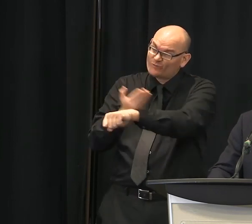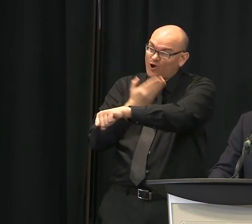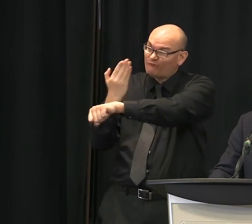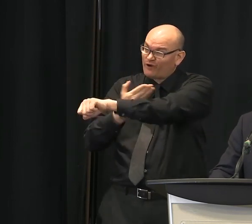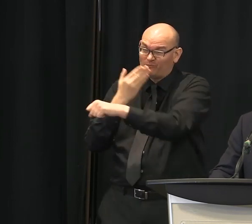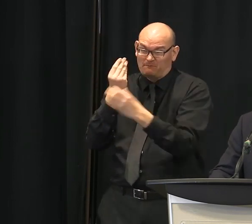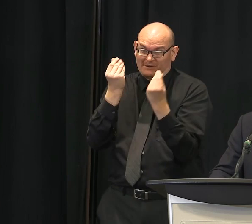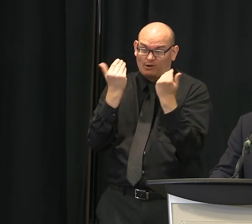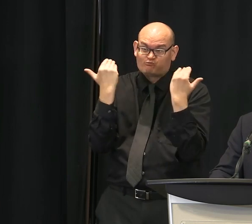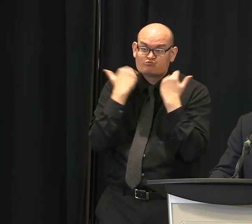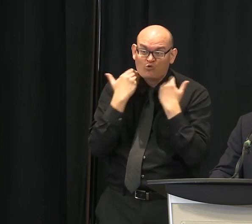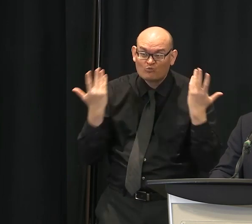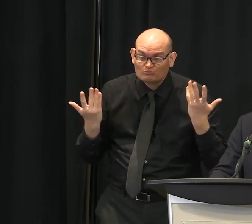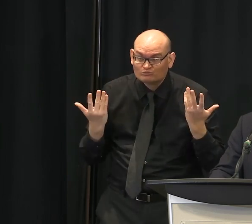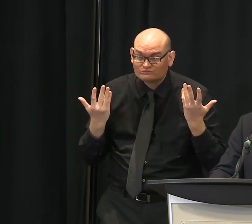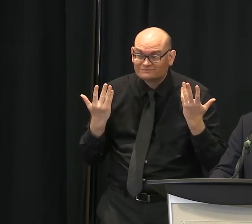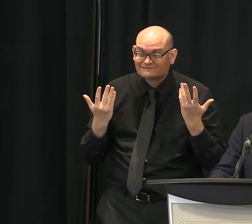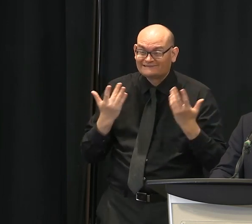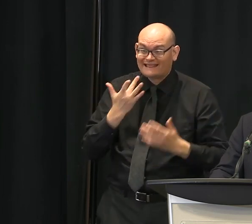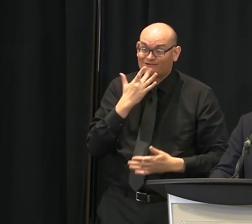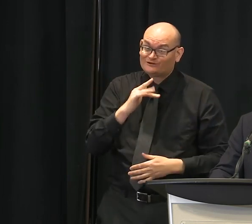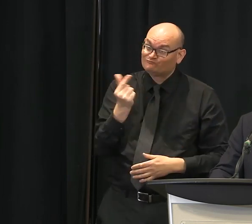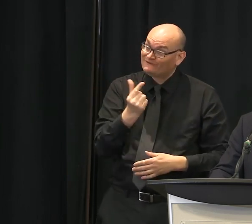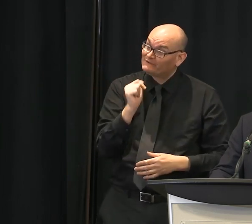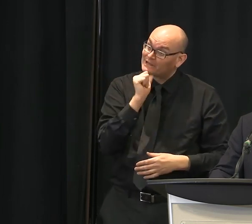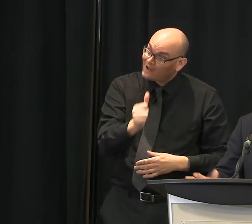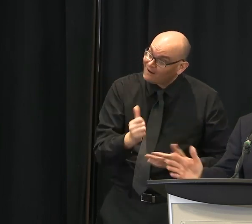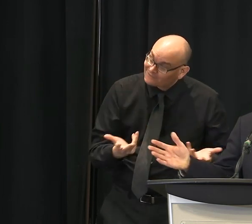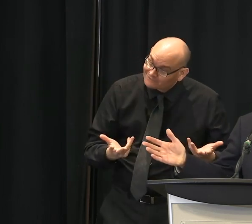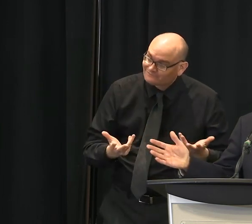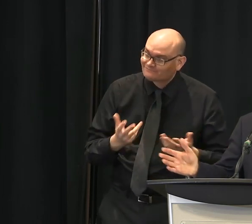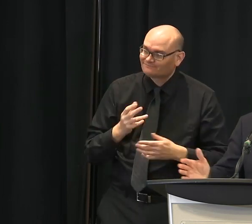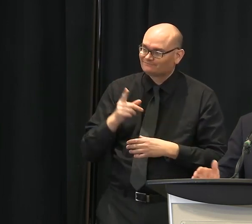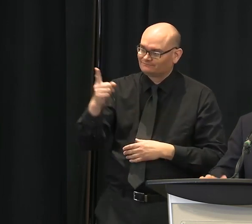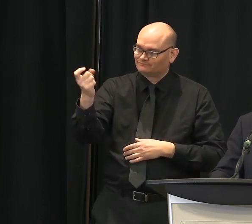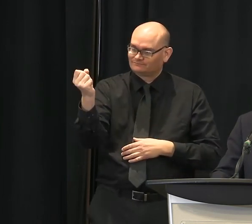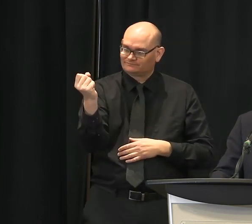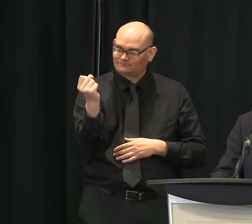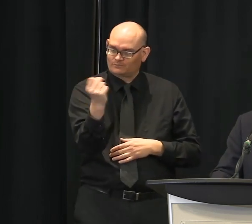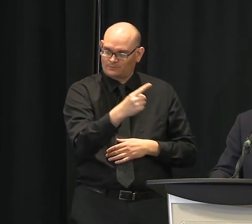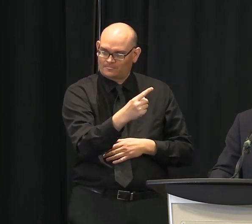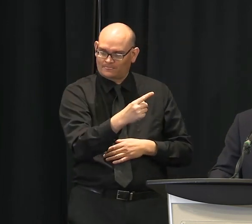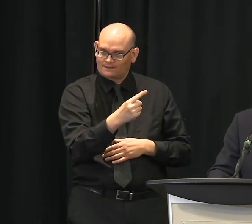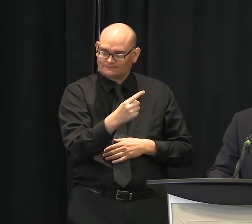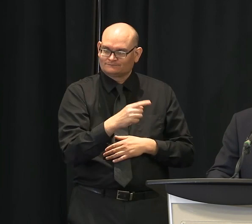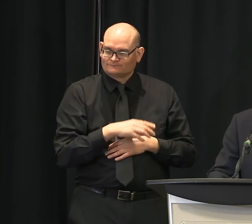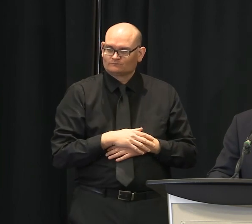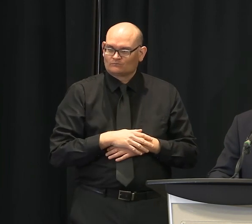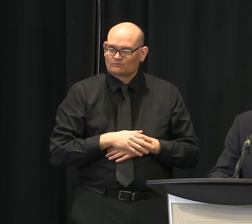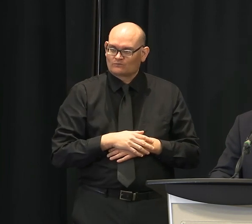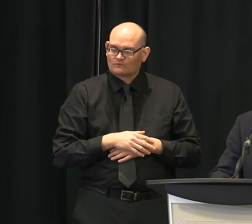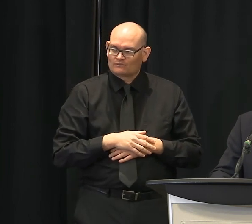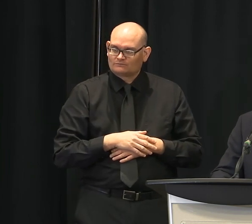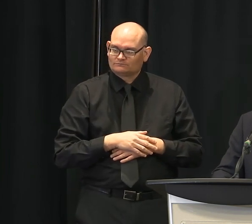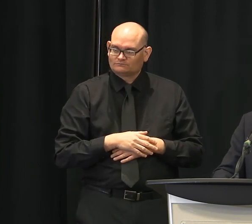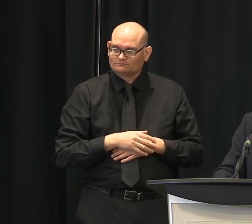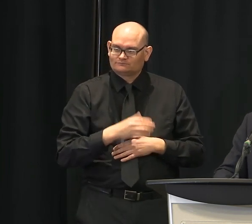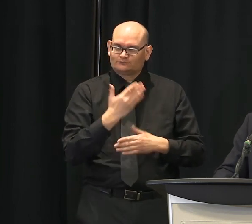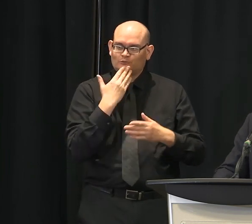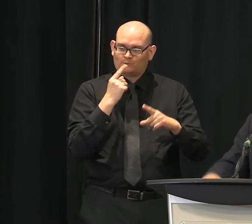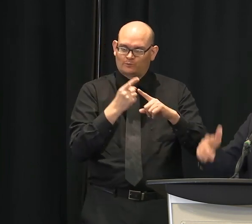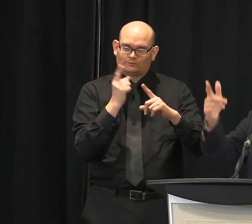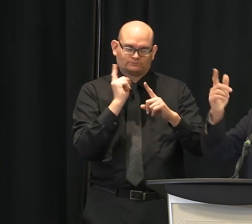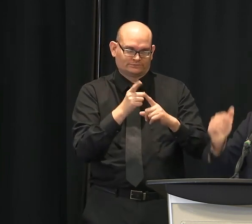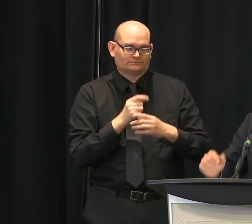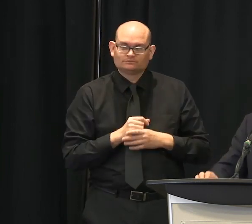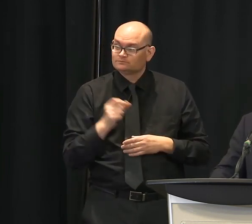Thank you for that question. We haven't had a chance to talk about that very much. We've been so busy with all the others. We haven't focused on the budget, but we're in pretty darn good